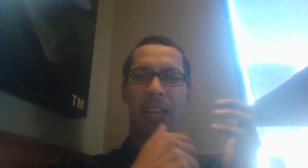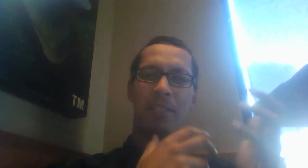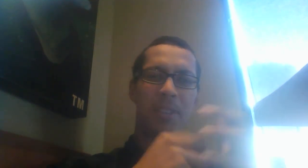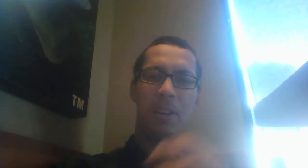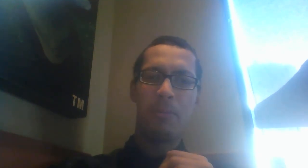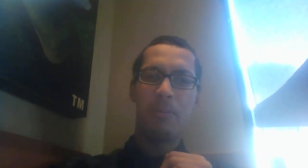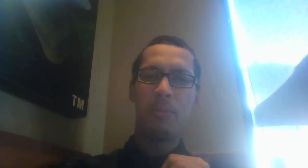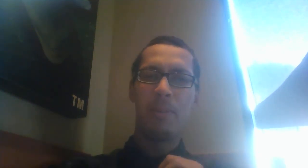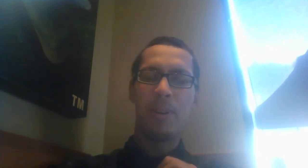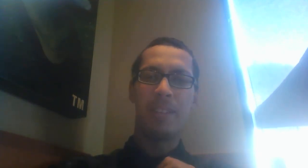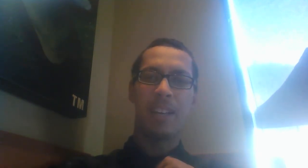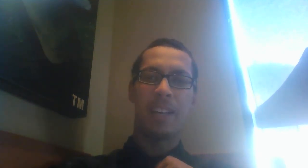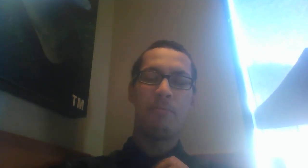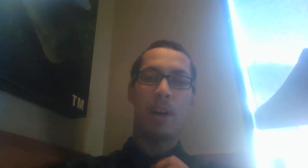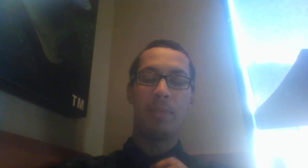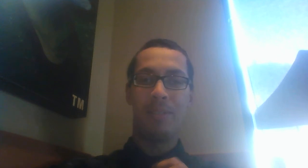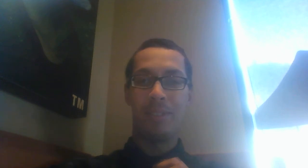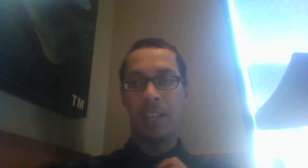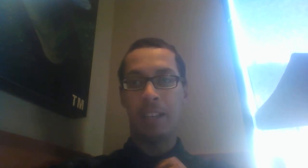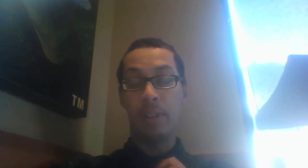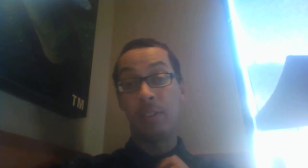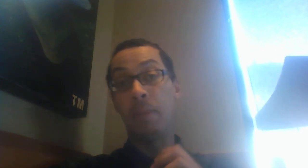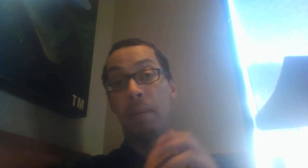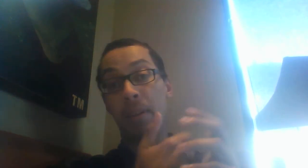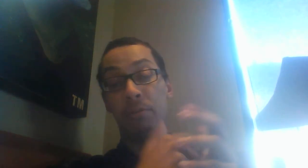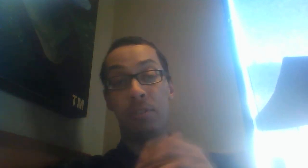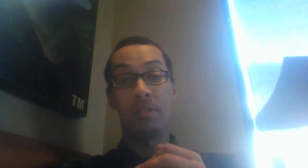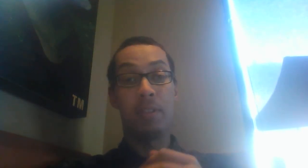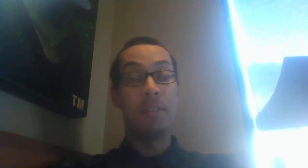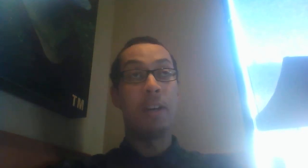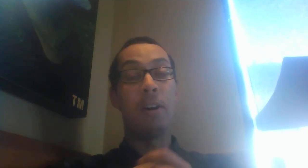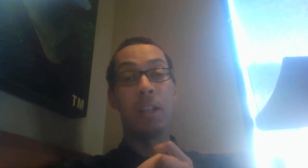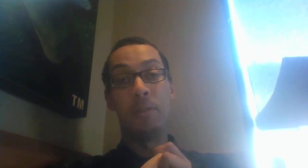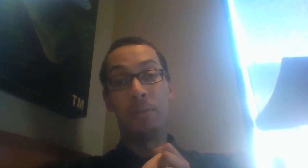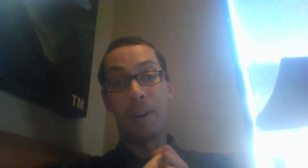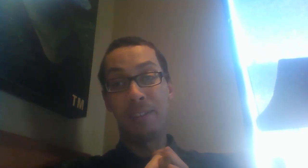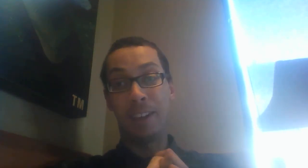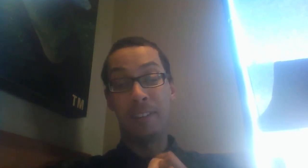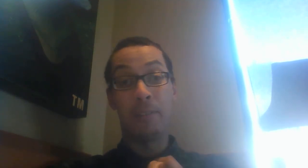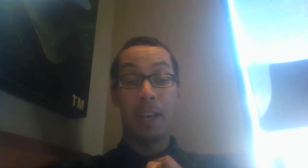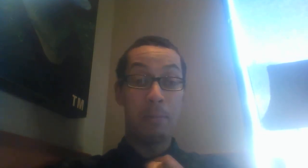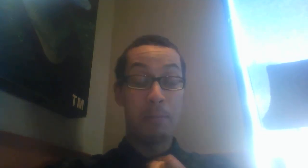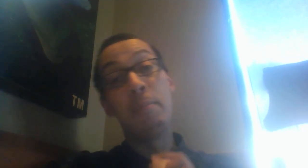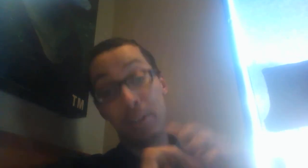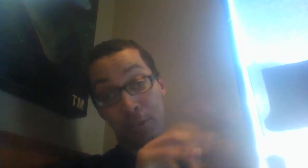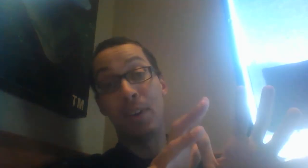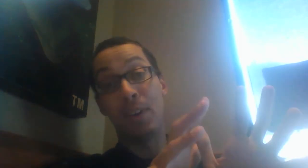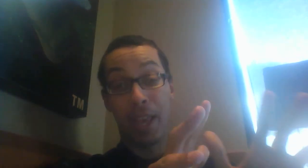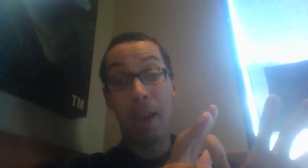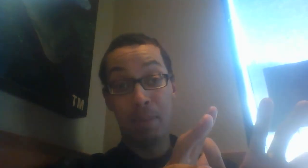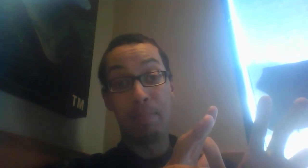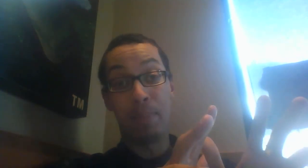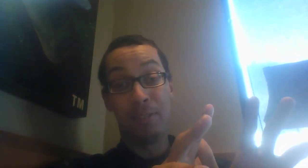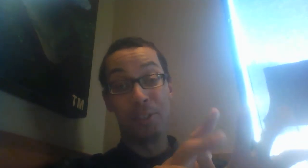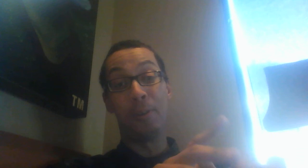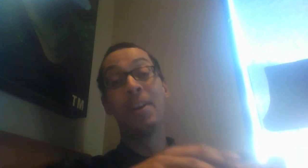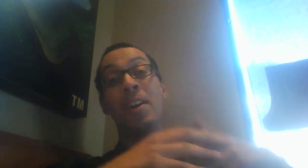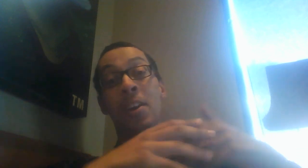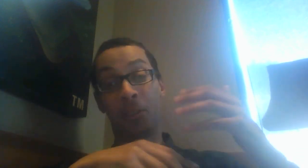I don't know what exactly route they would have taken with it, so maybe that was just, you know, Hollywood's way of saying, okay, we went a bit too far with that EpiPen joke, so